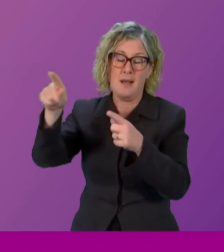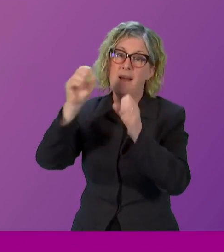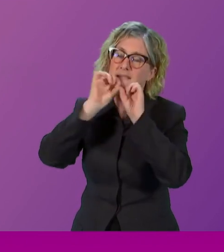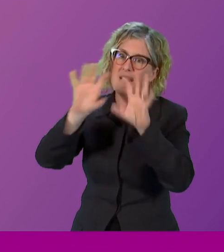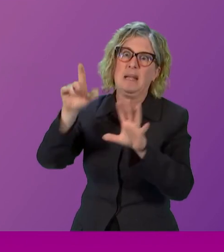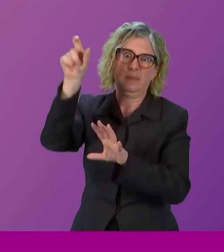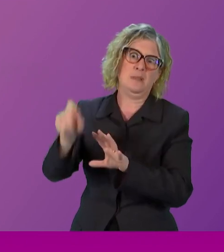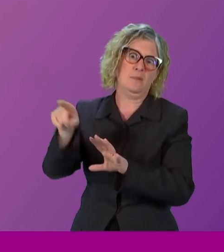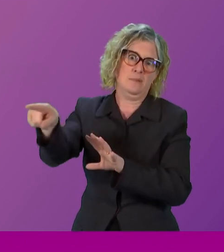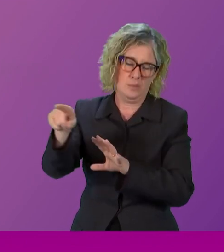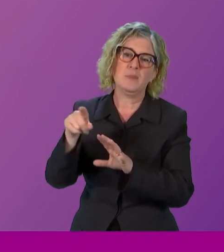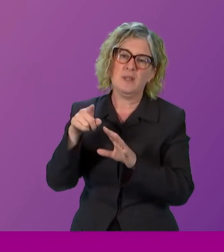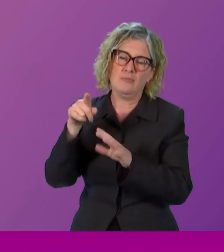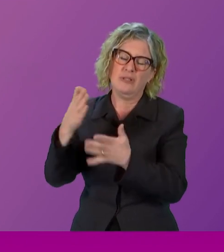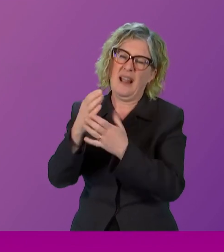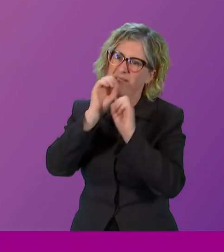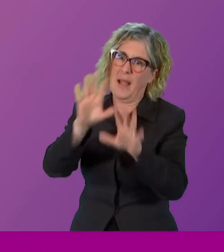Enjoy your drink. Bye.